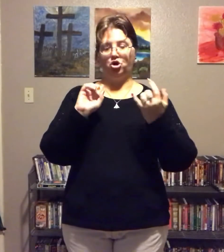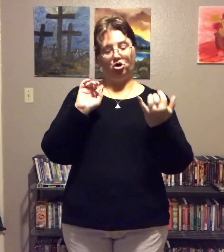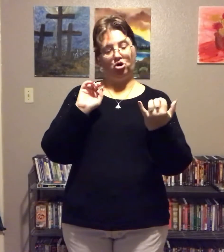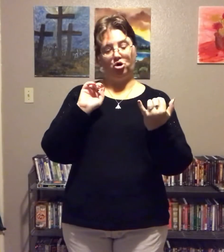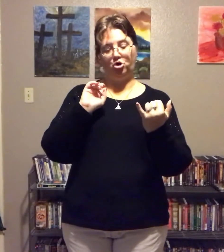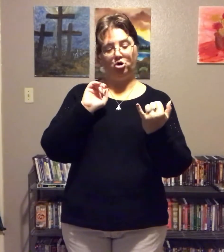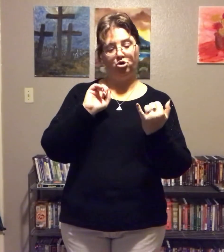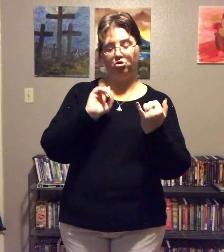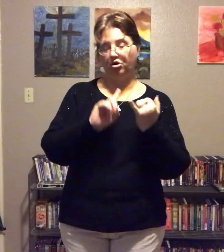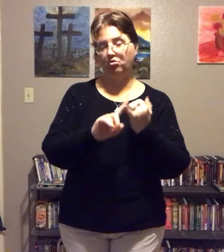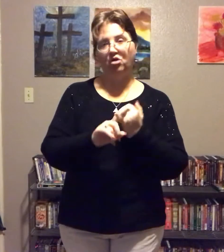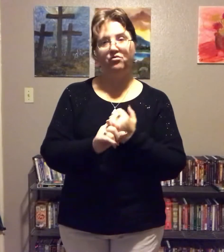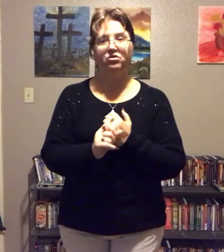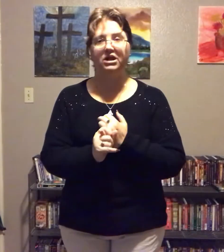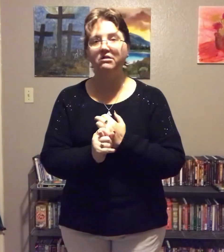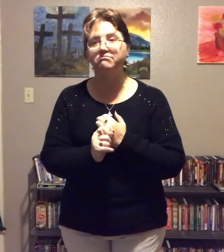And you don't overeat.